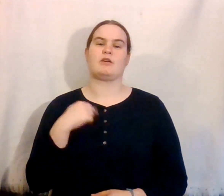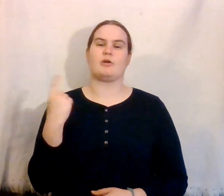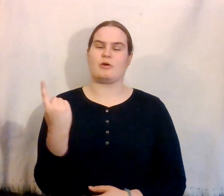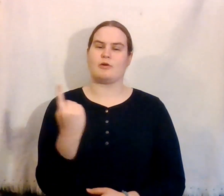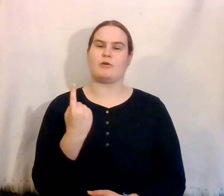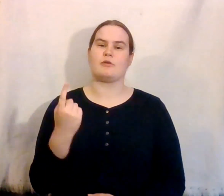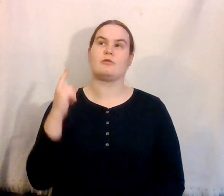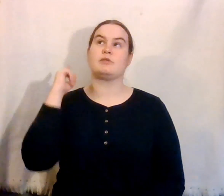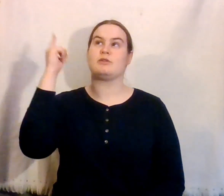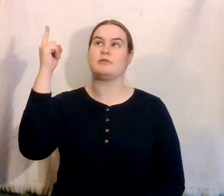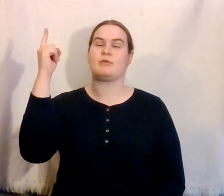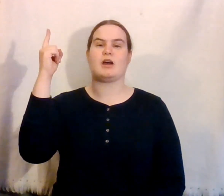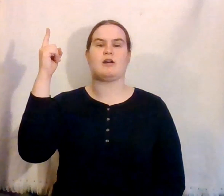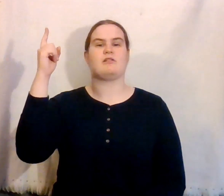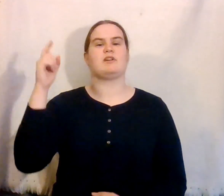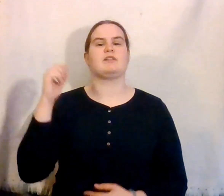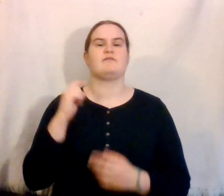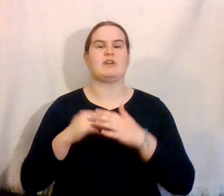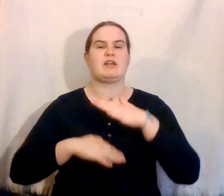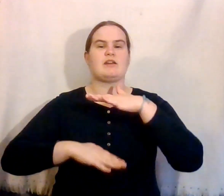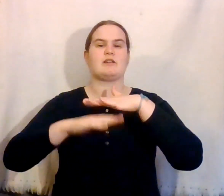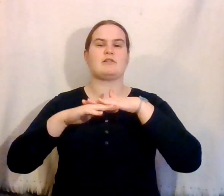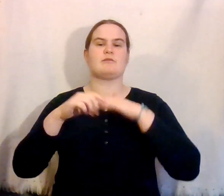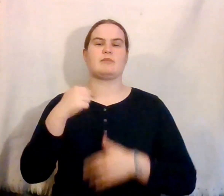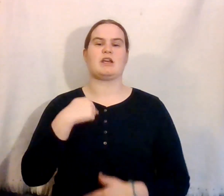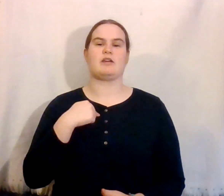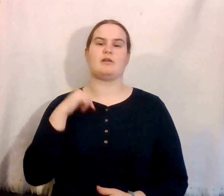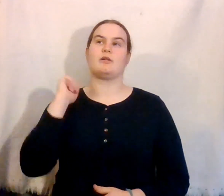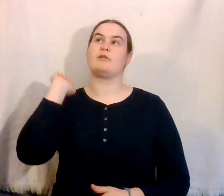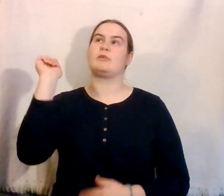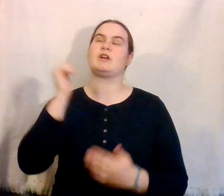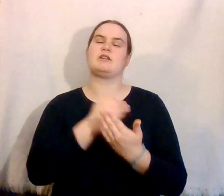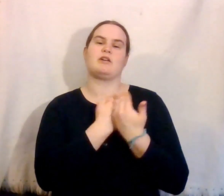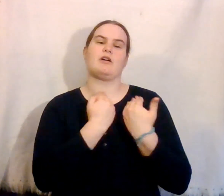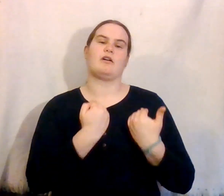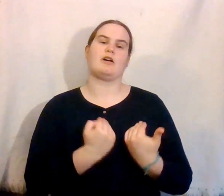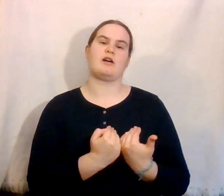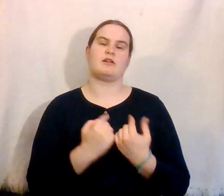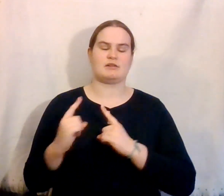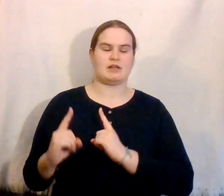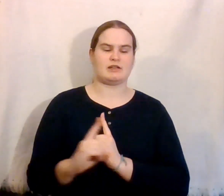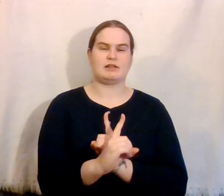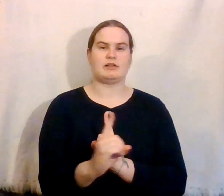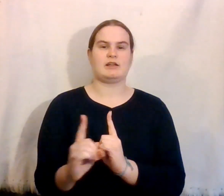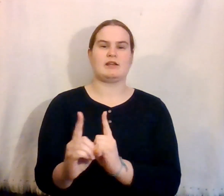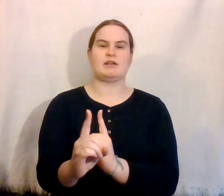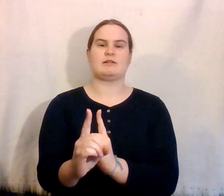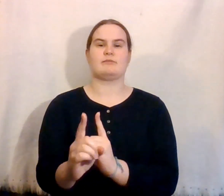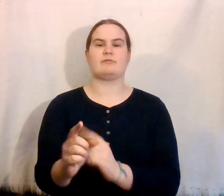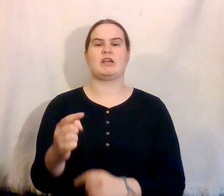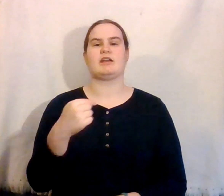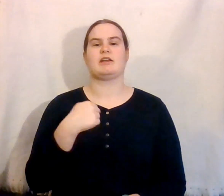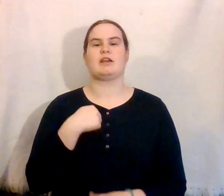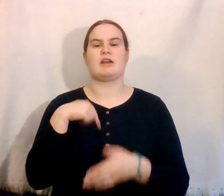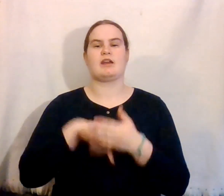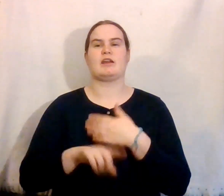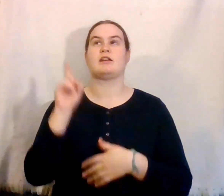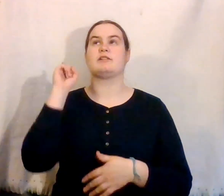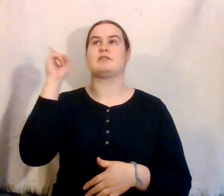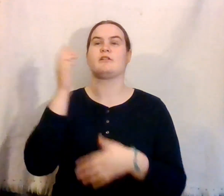who you are And fill me with your heart And lead me in your